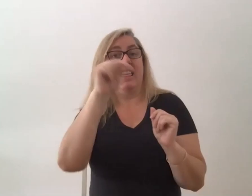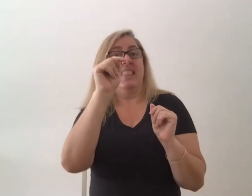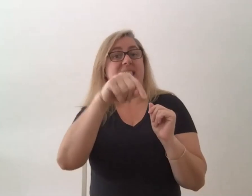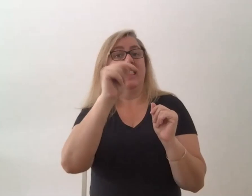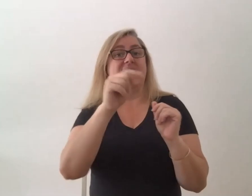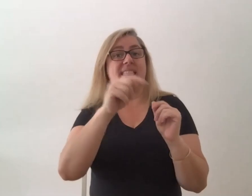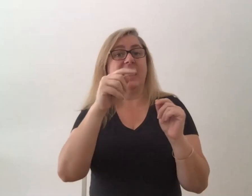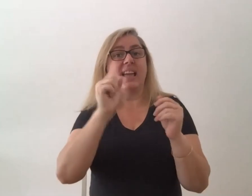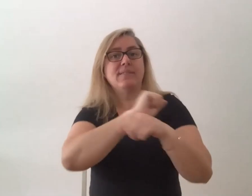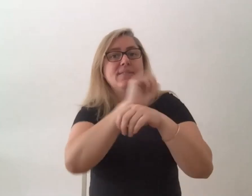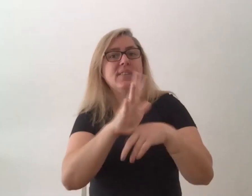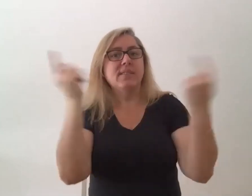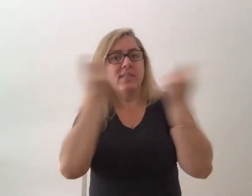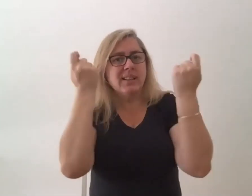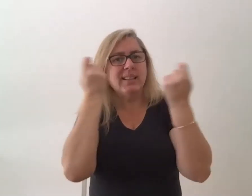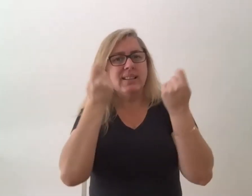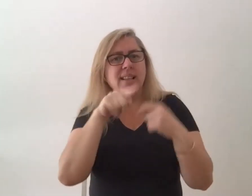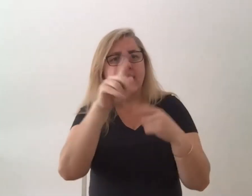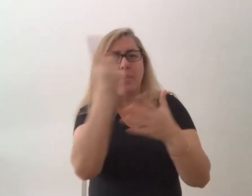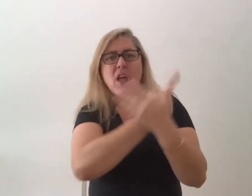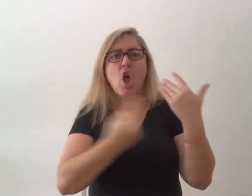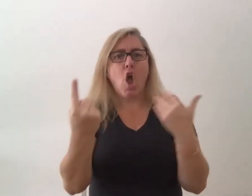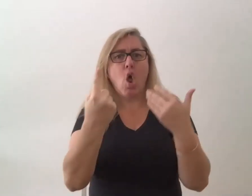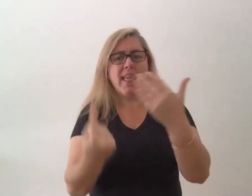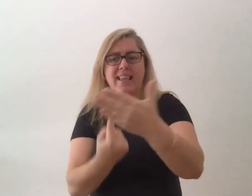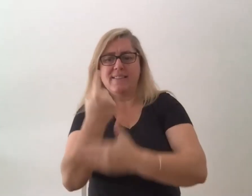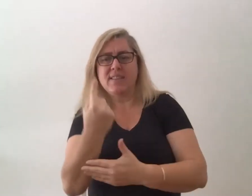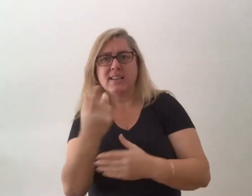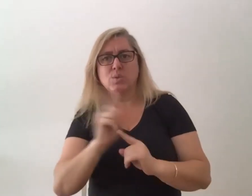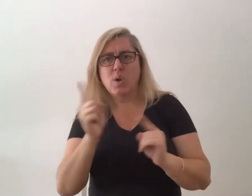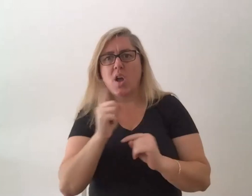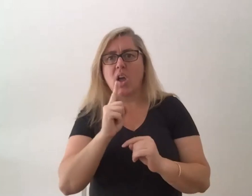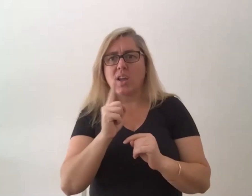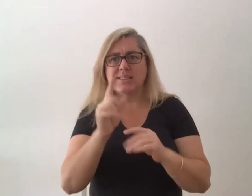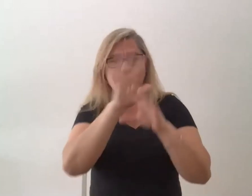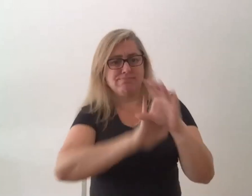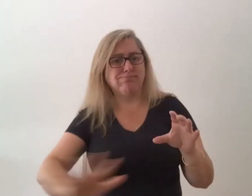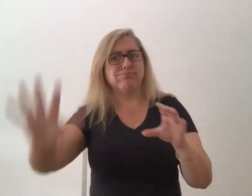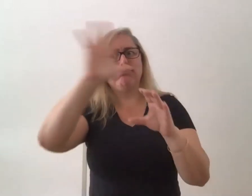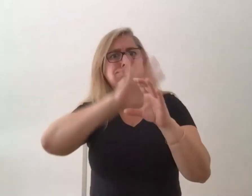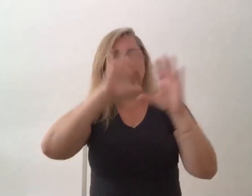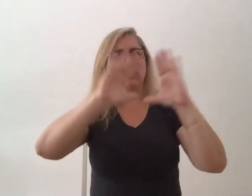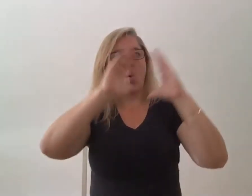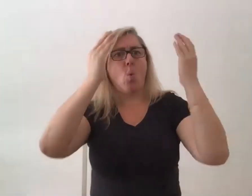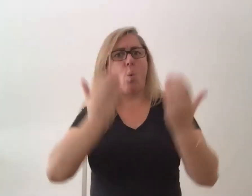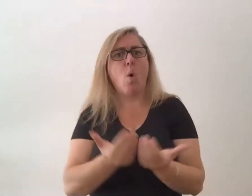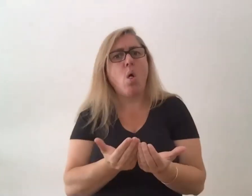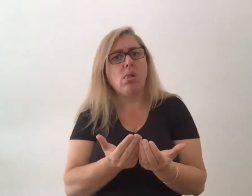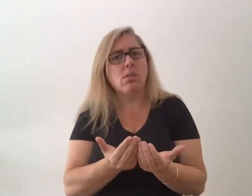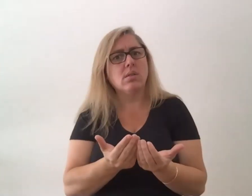only event that I could find happening around the entire world. So it's,